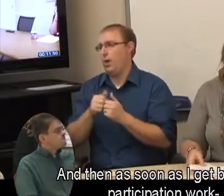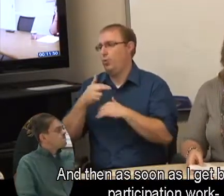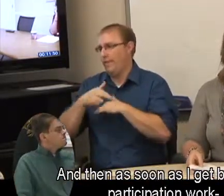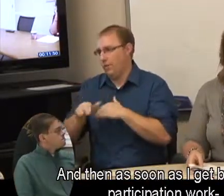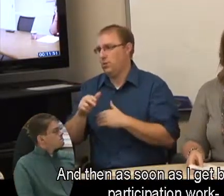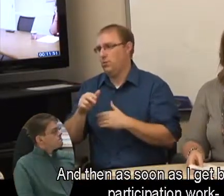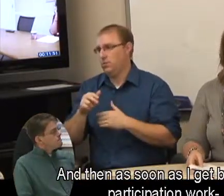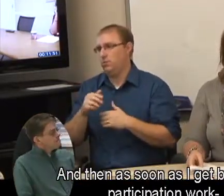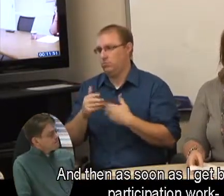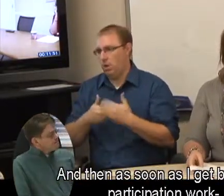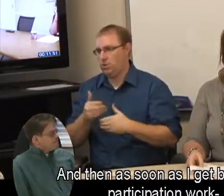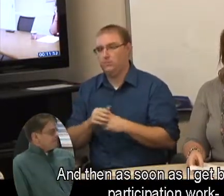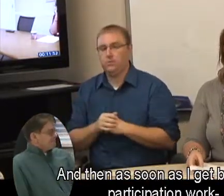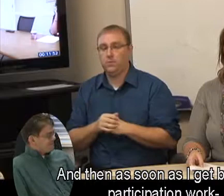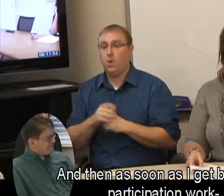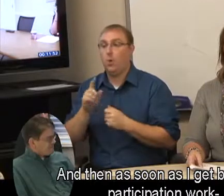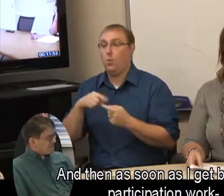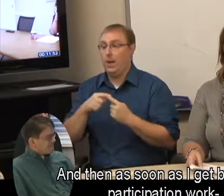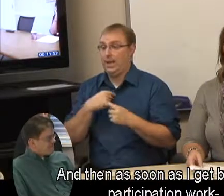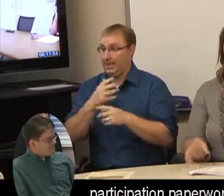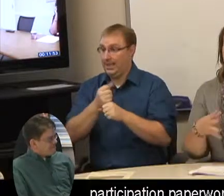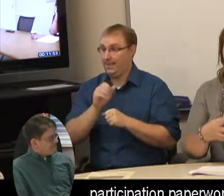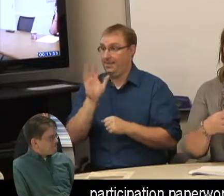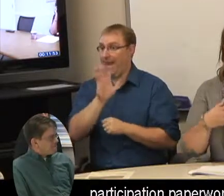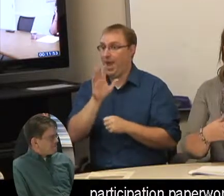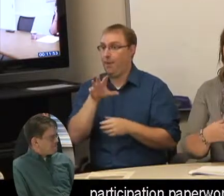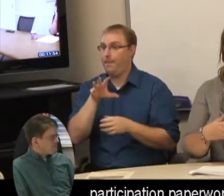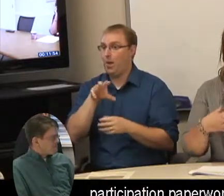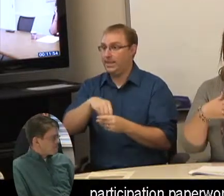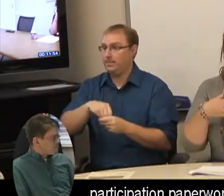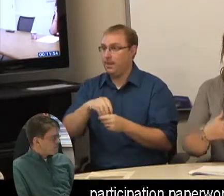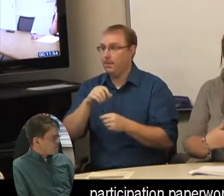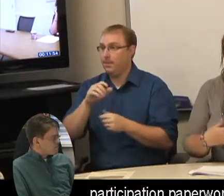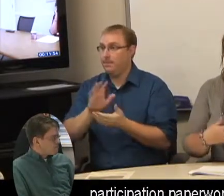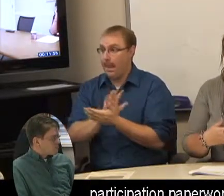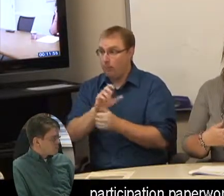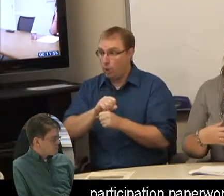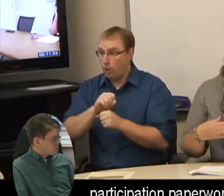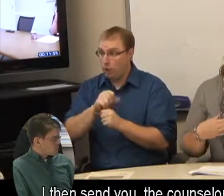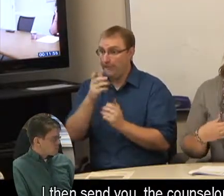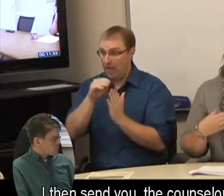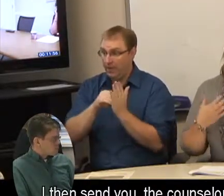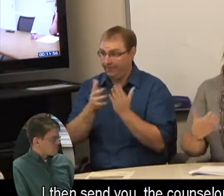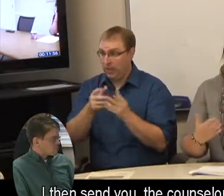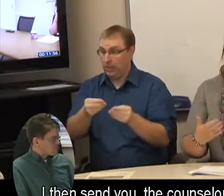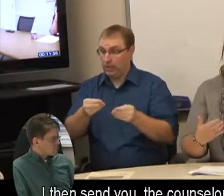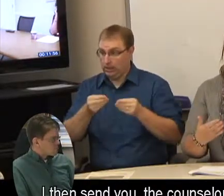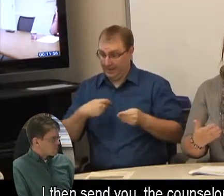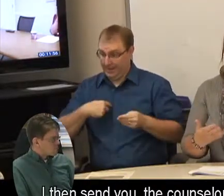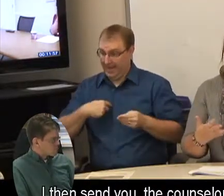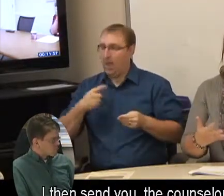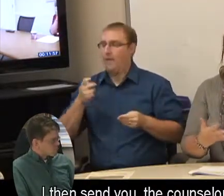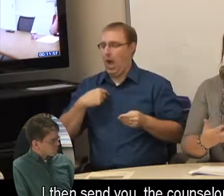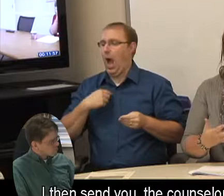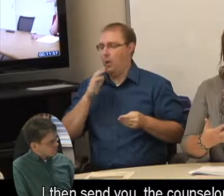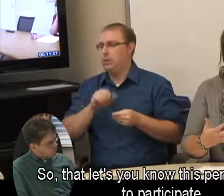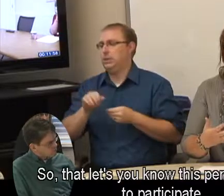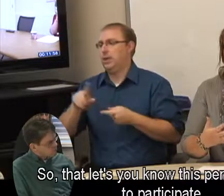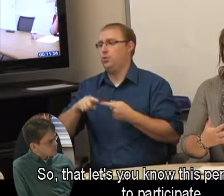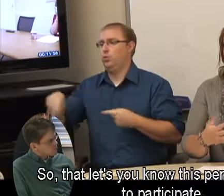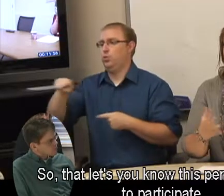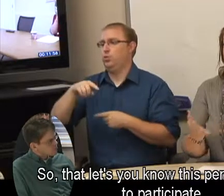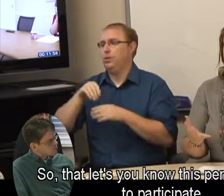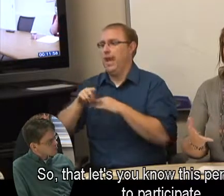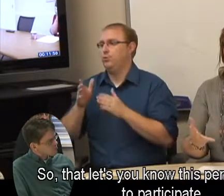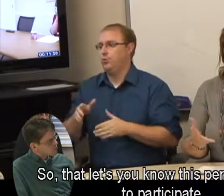And then as soon as I get back to participation work, participation paperwork, I then send you, the counselor, a Form